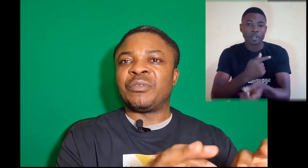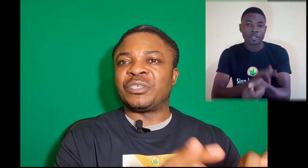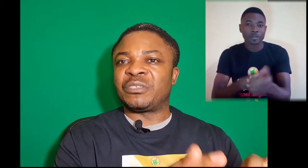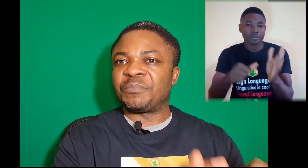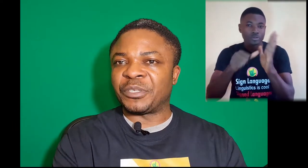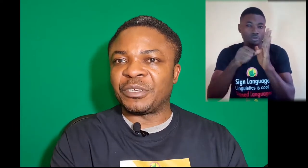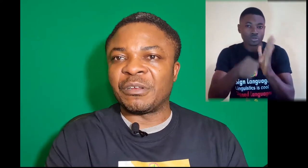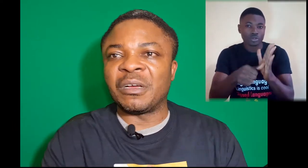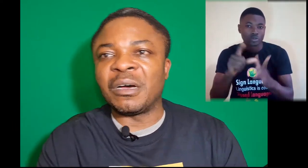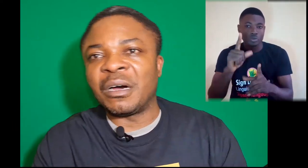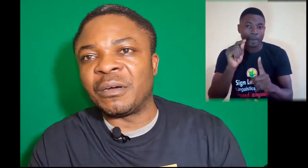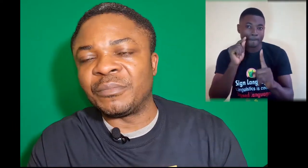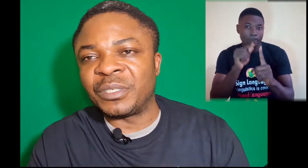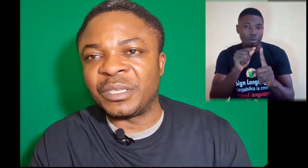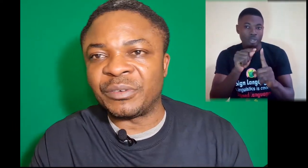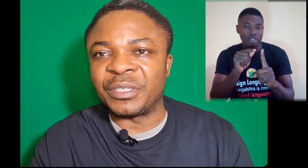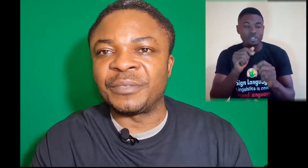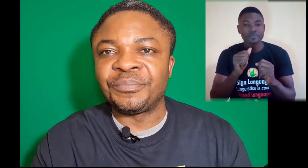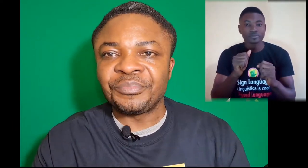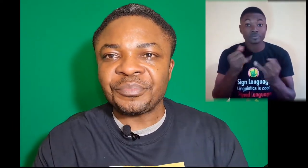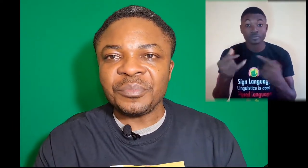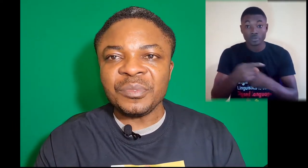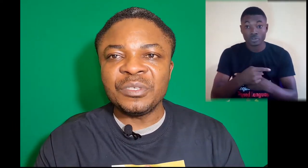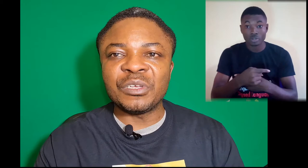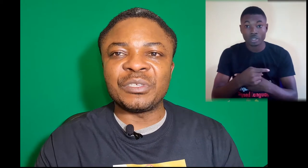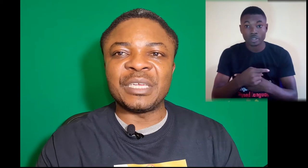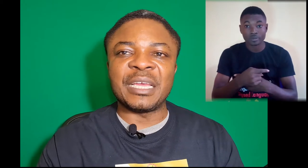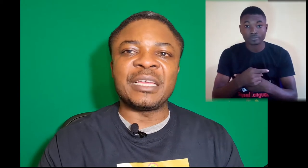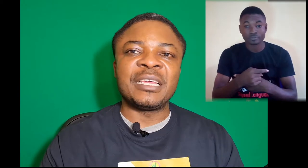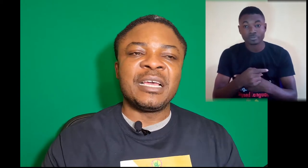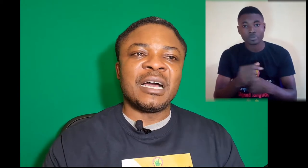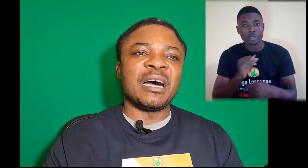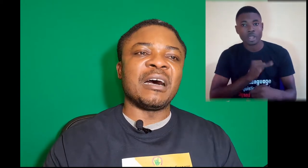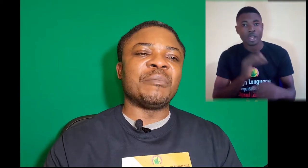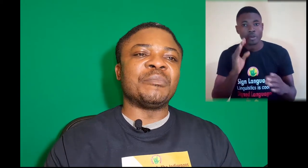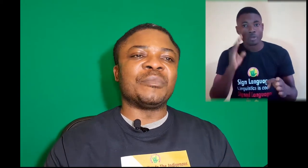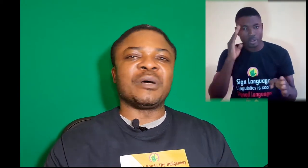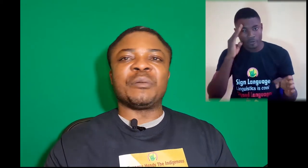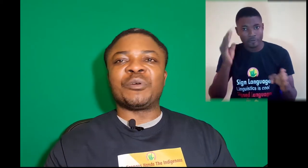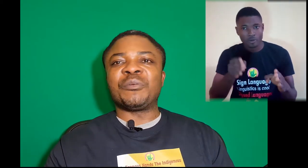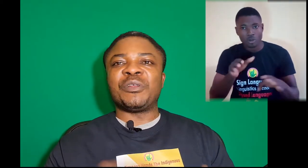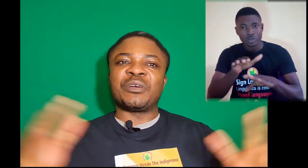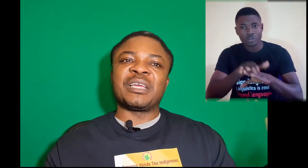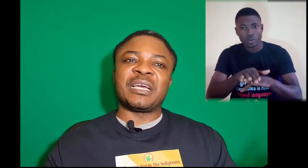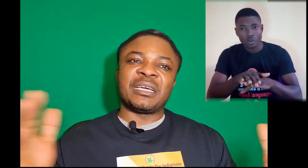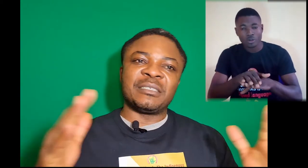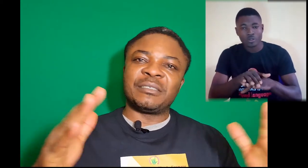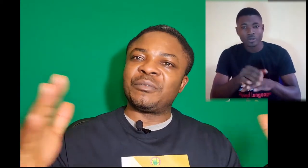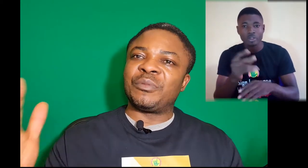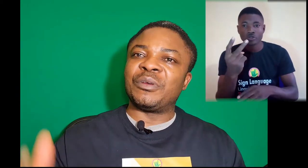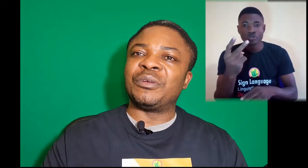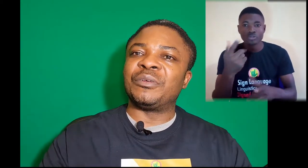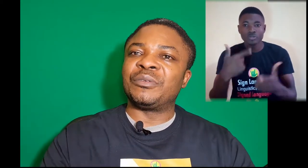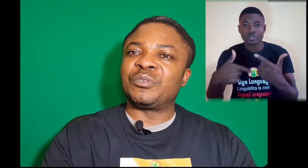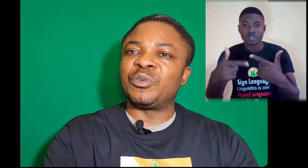this particular series. So today, I'm going to be looking at the two